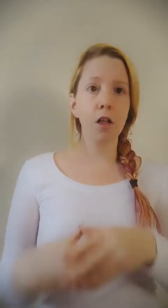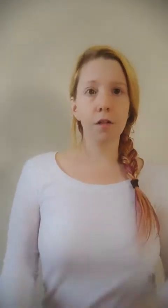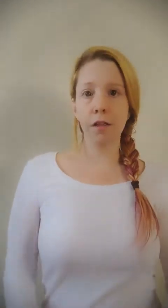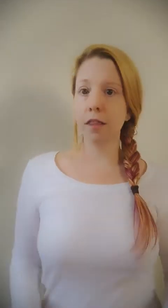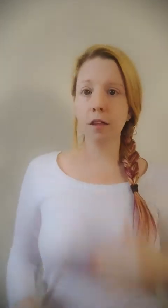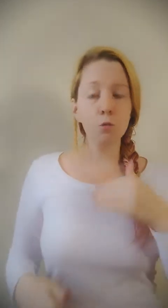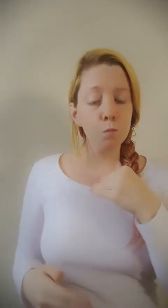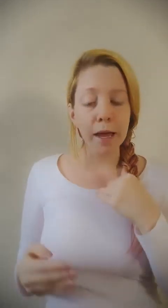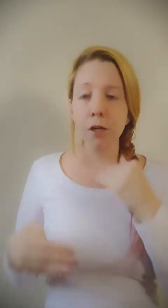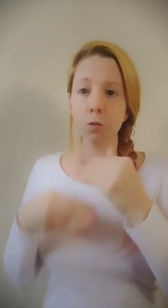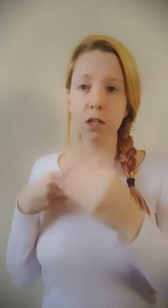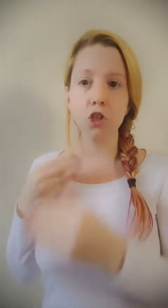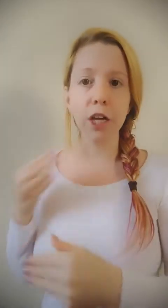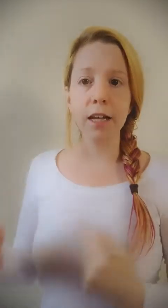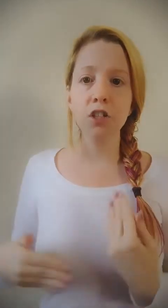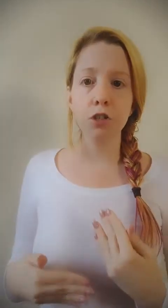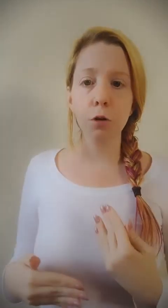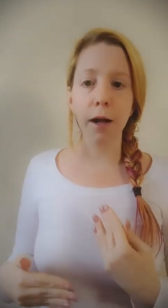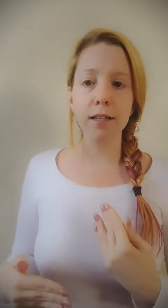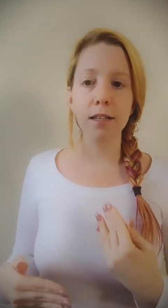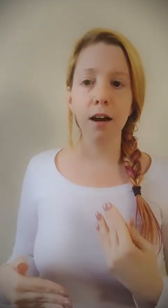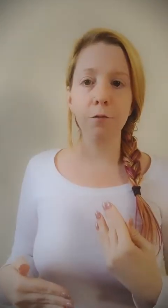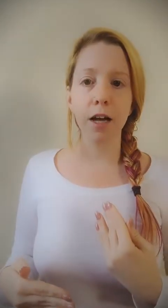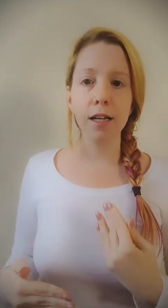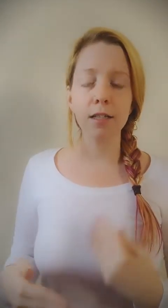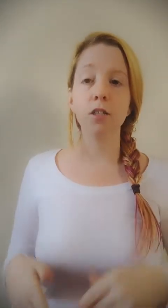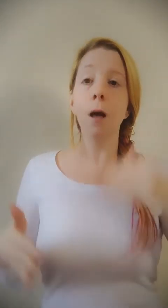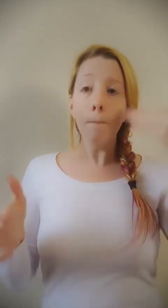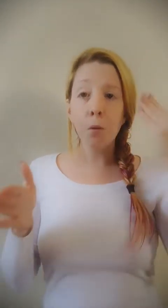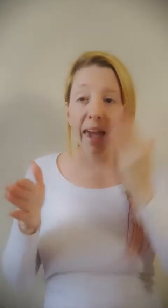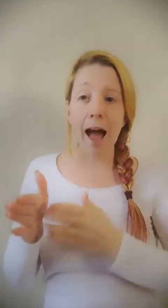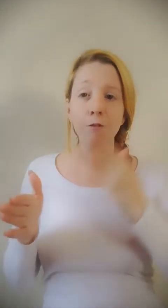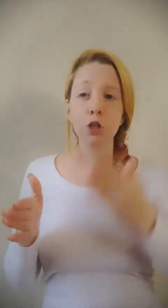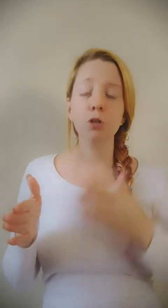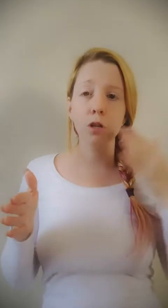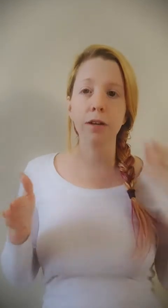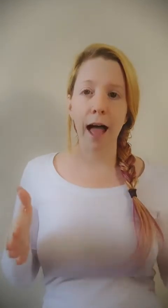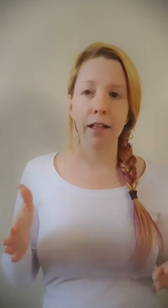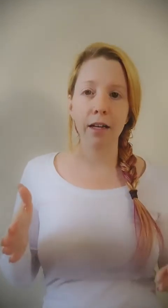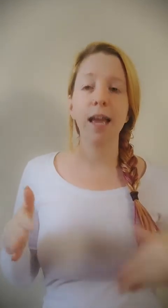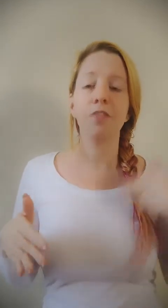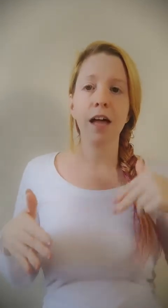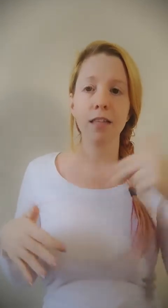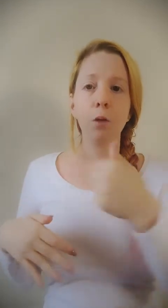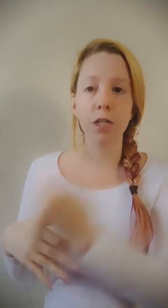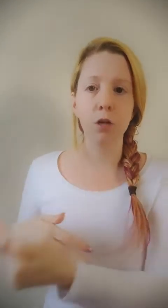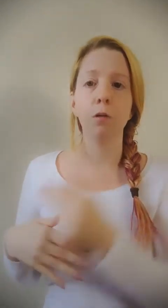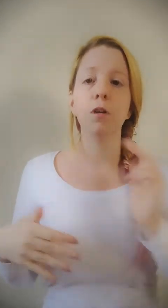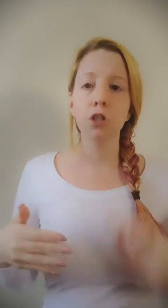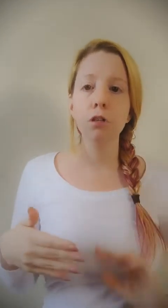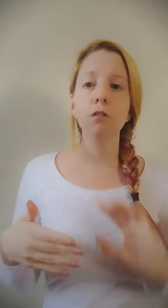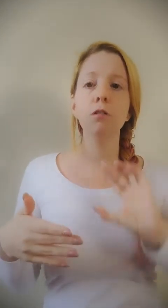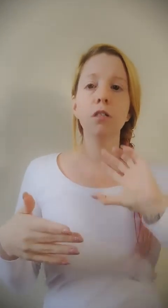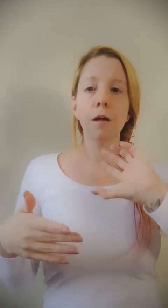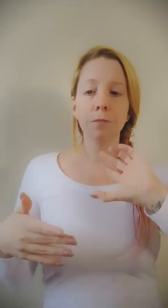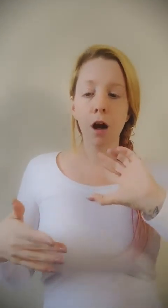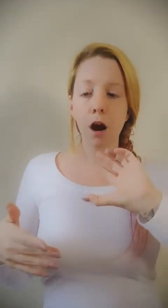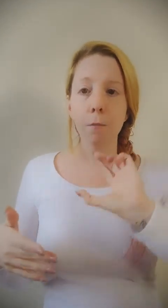maybe you need to change your mindset on finances, but we have to choose our reality, and that's how we do it. We choose our